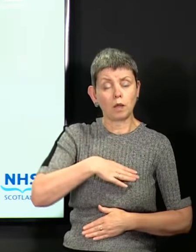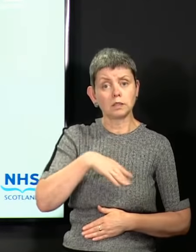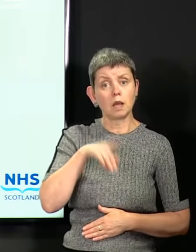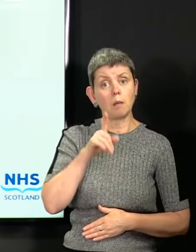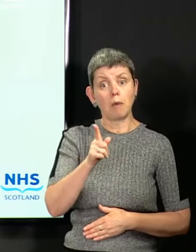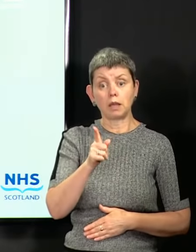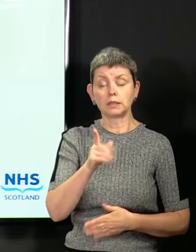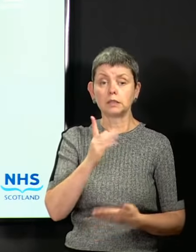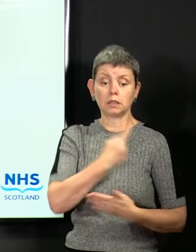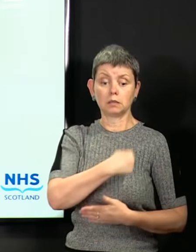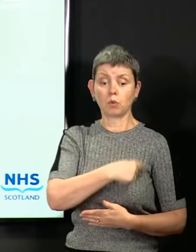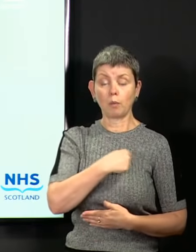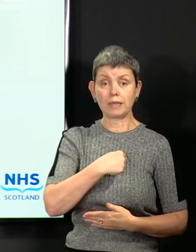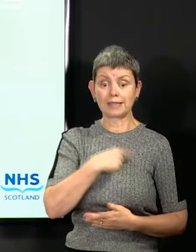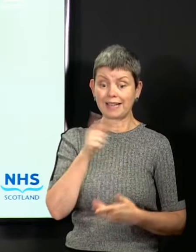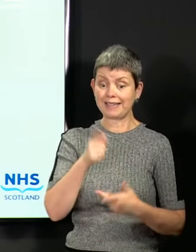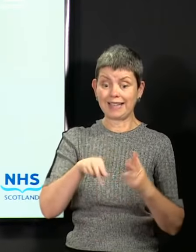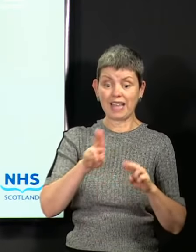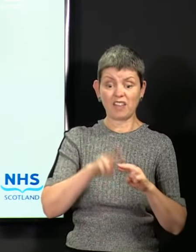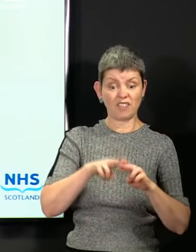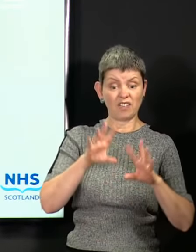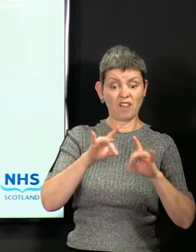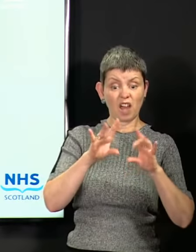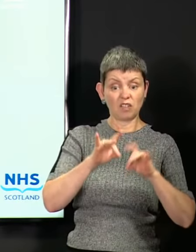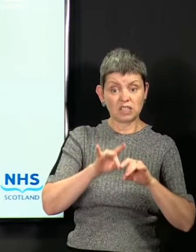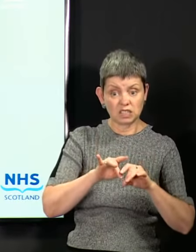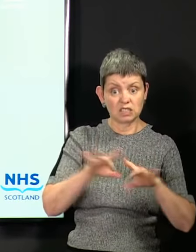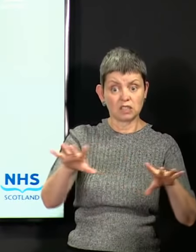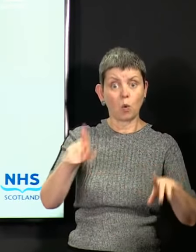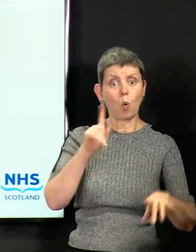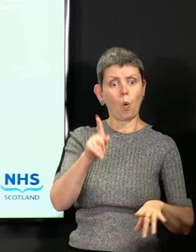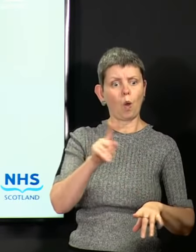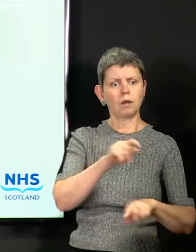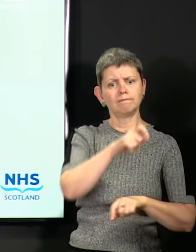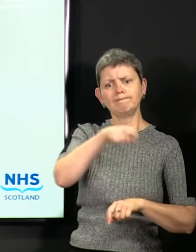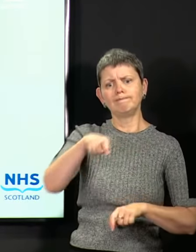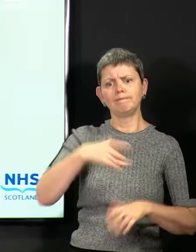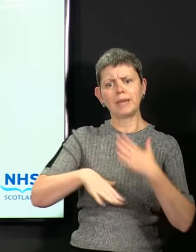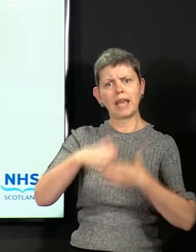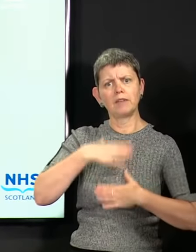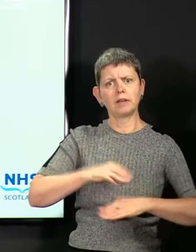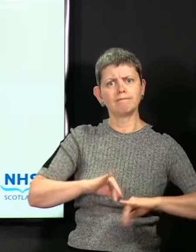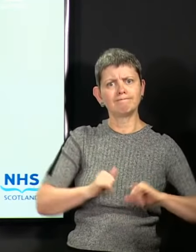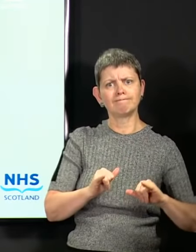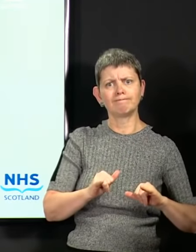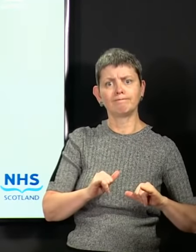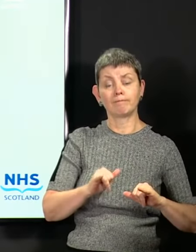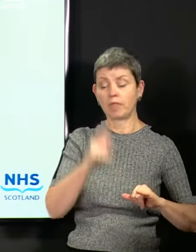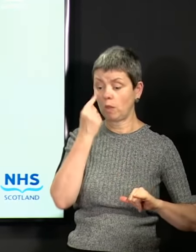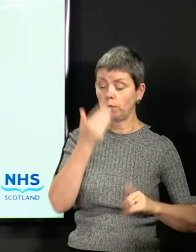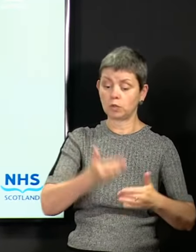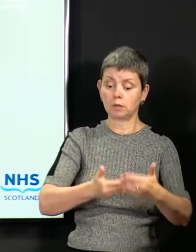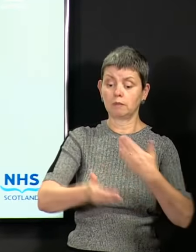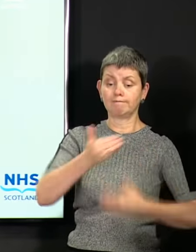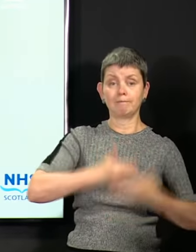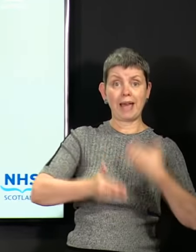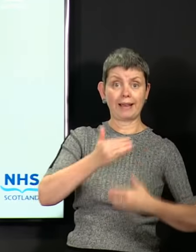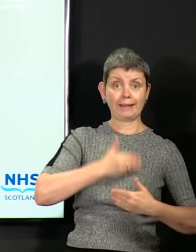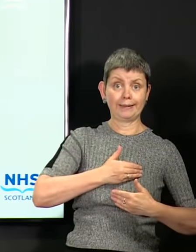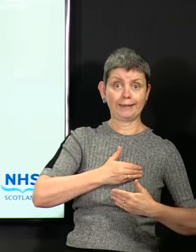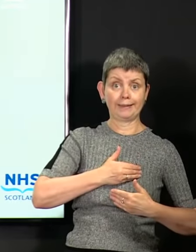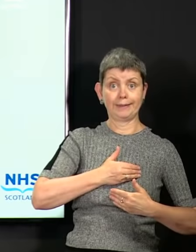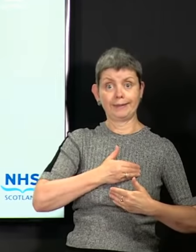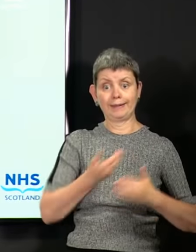And if the virus goes in a certain direction, or behaviour goes in a certain direction, then again, there is always a reverse gear. But I am encouraged by